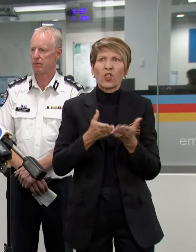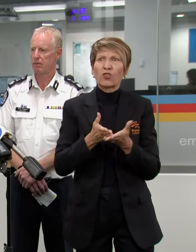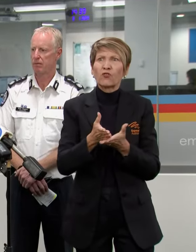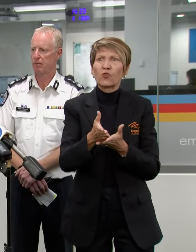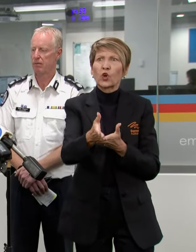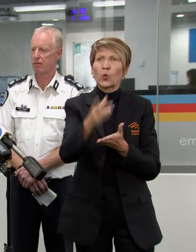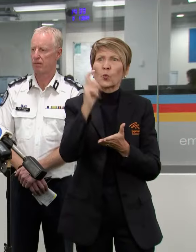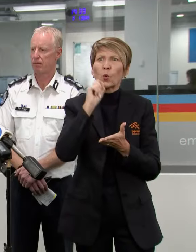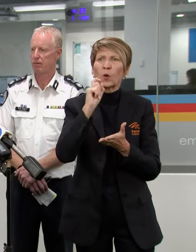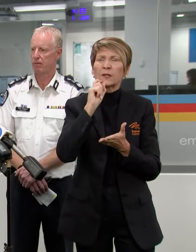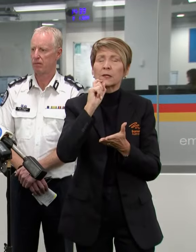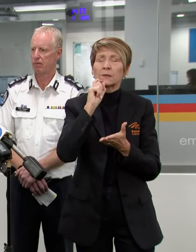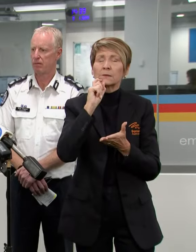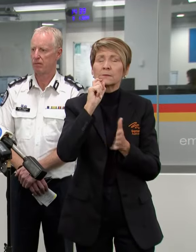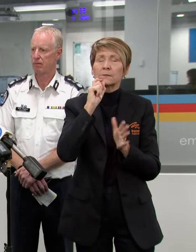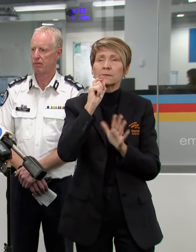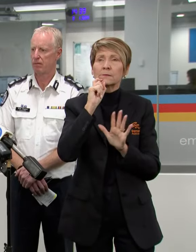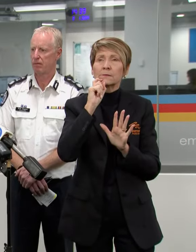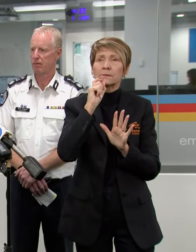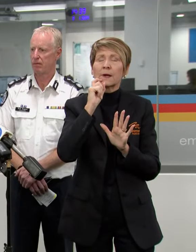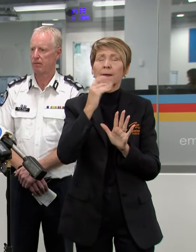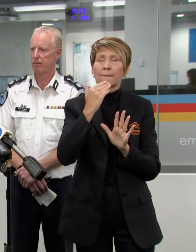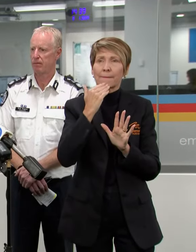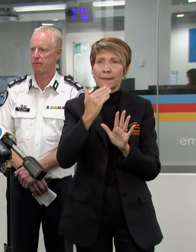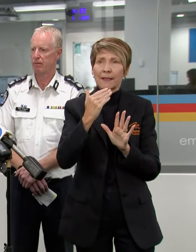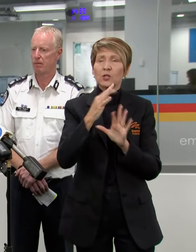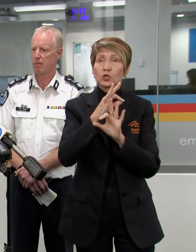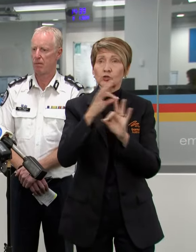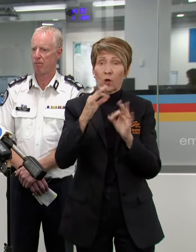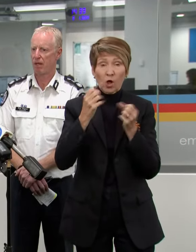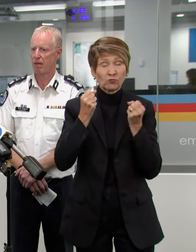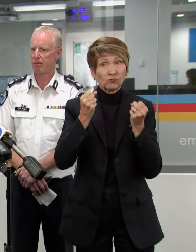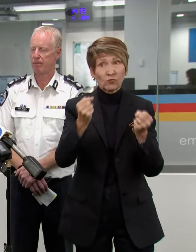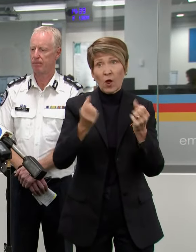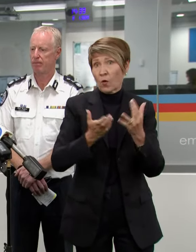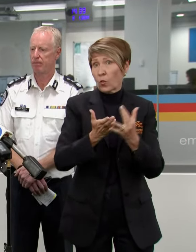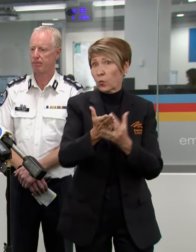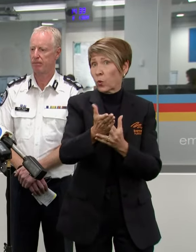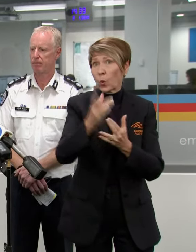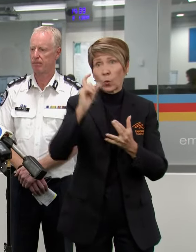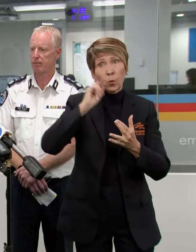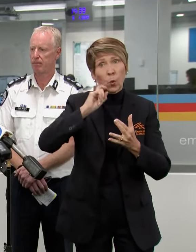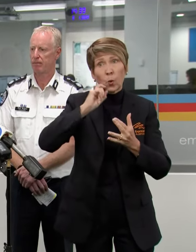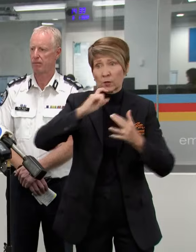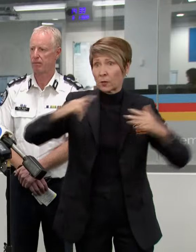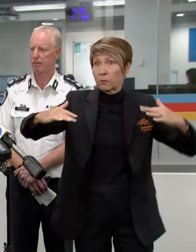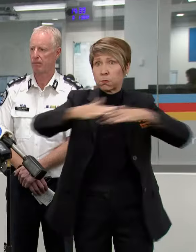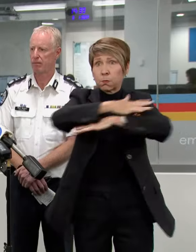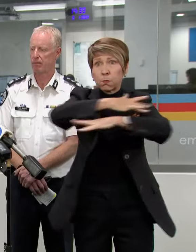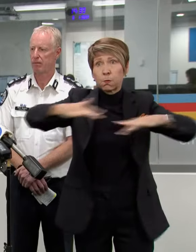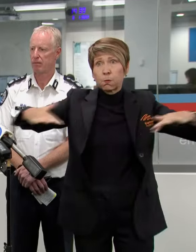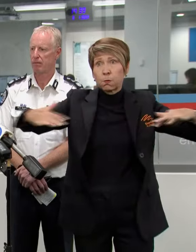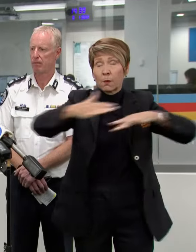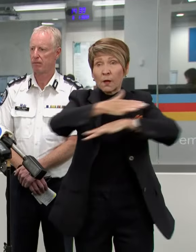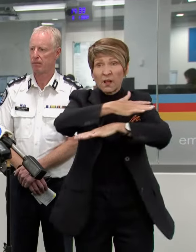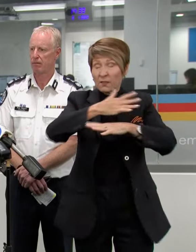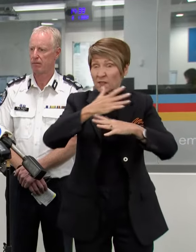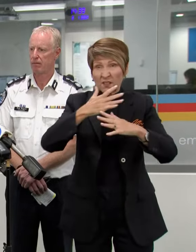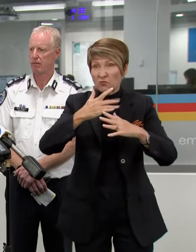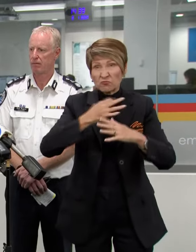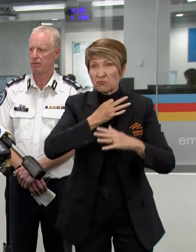We cannot emphasise enough, do not attempt to drive through flash flood waters. It could be the last decision you make.